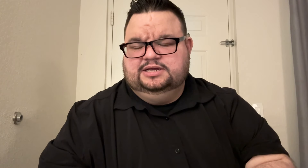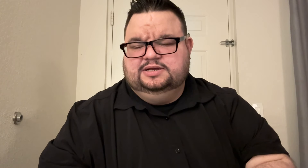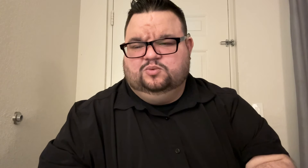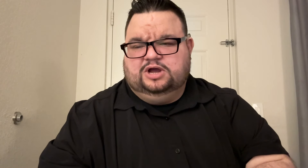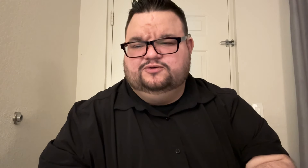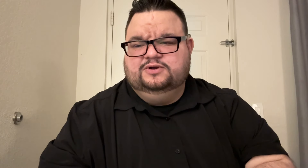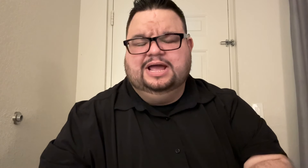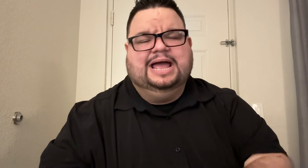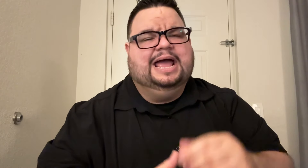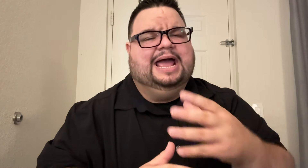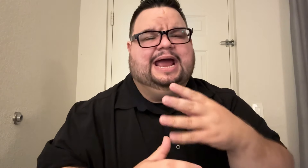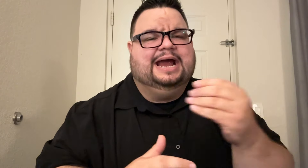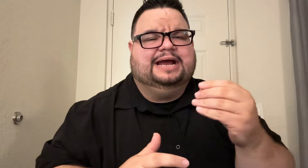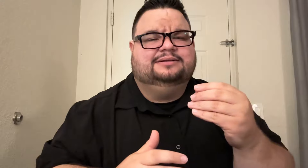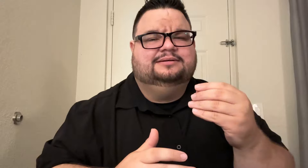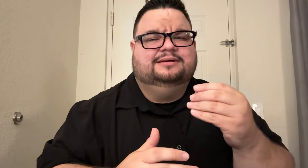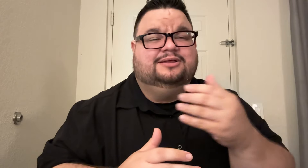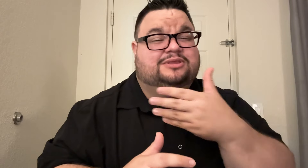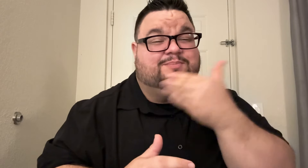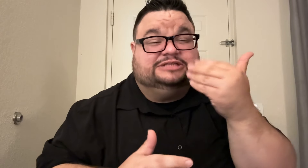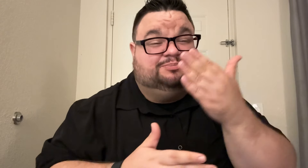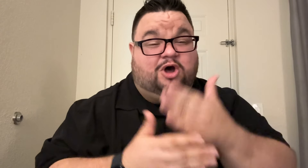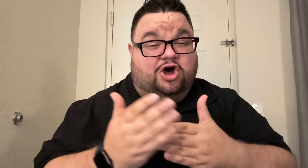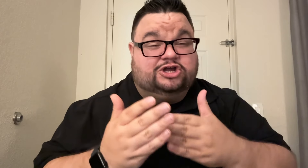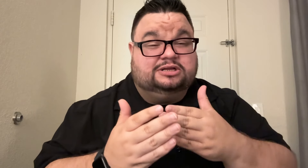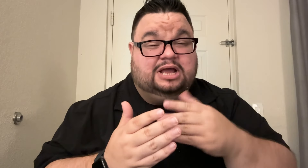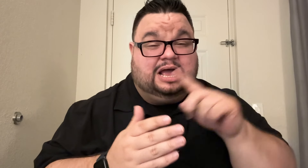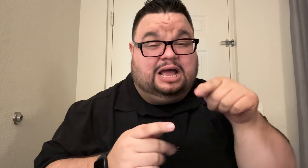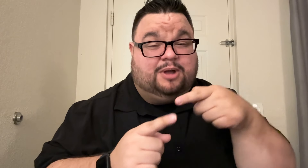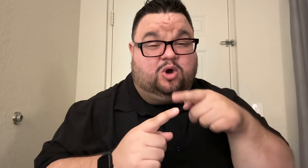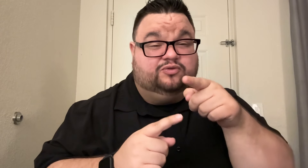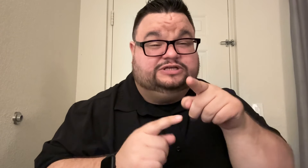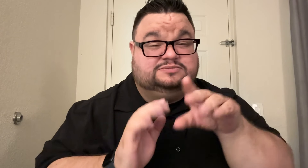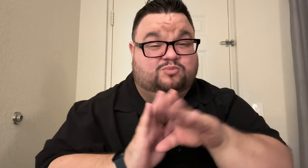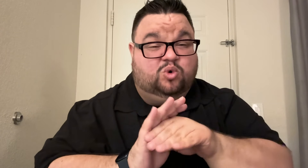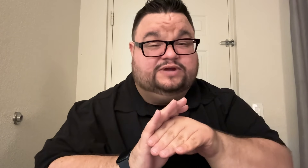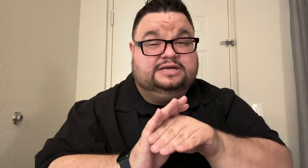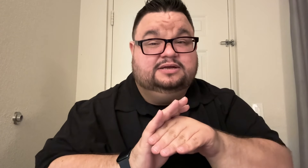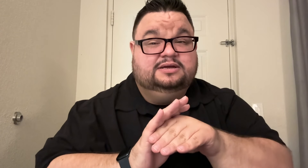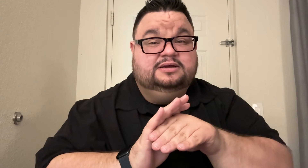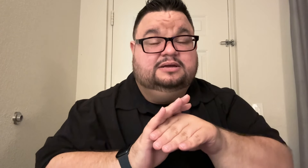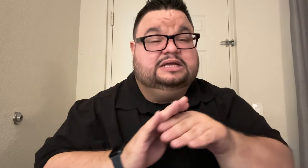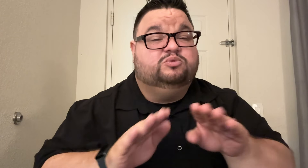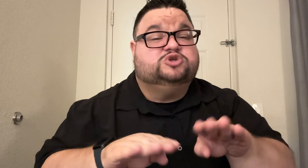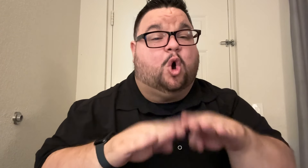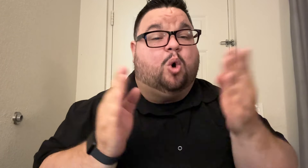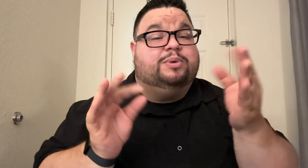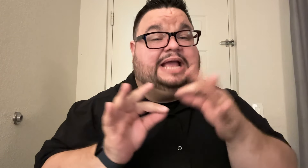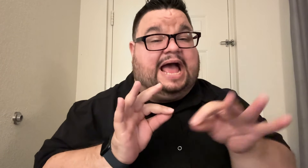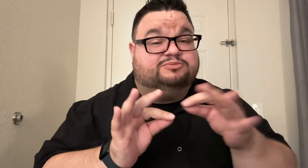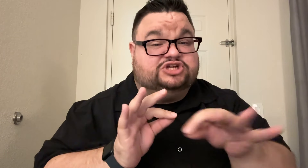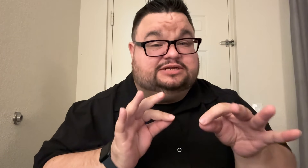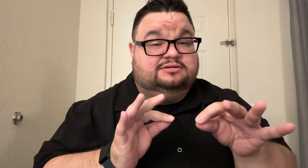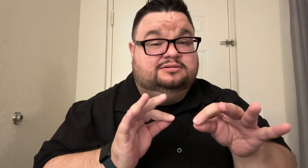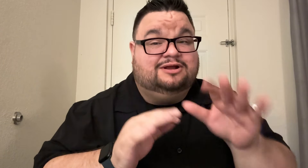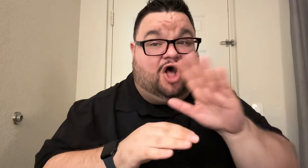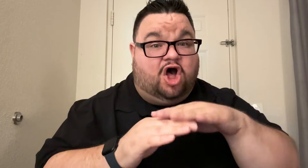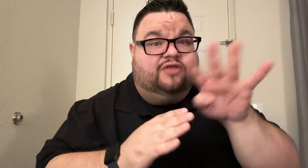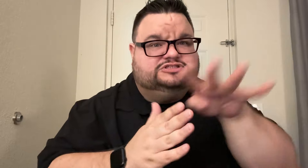Wow. And the best part about this movie, it was open caption on the